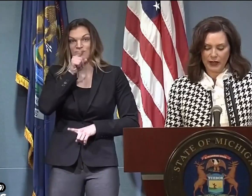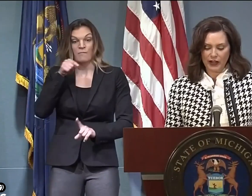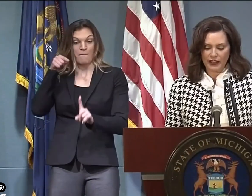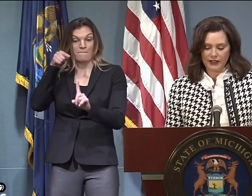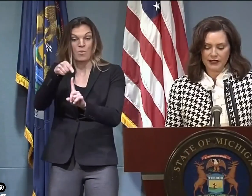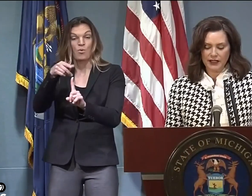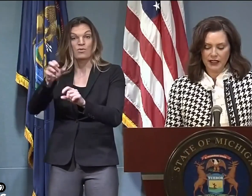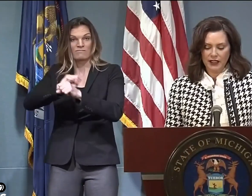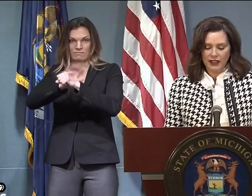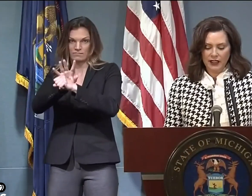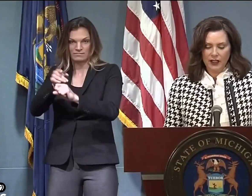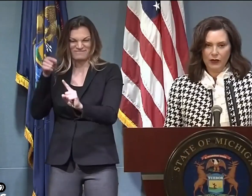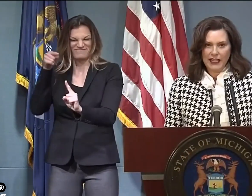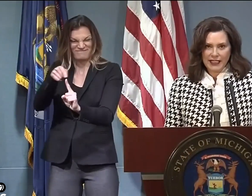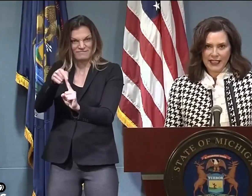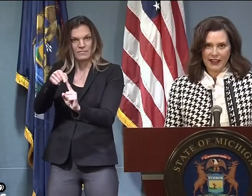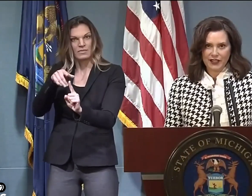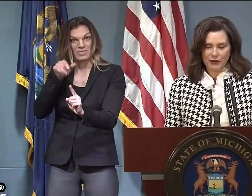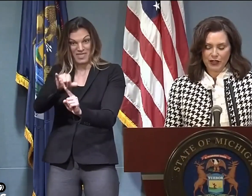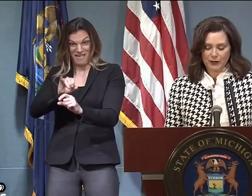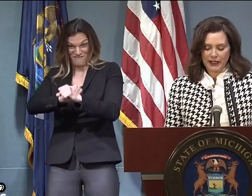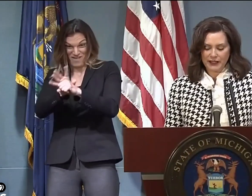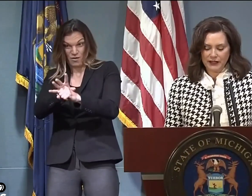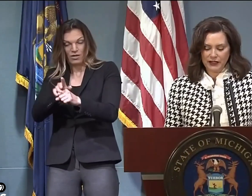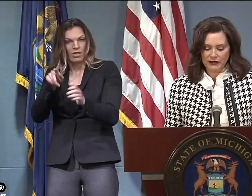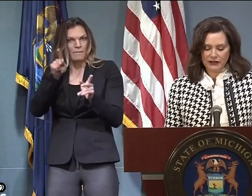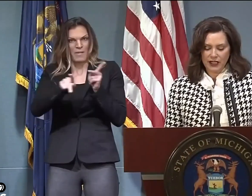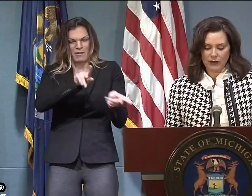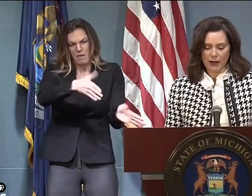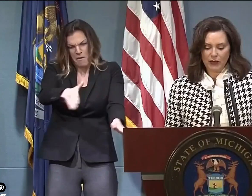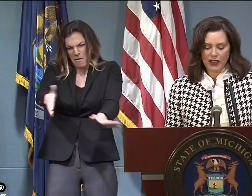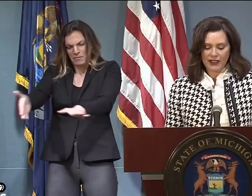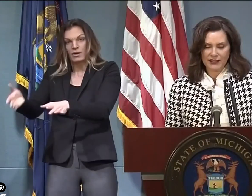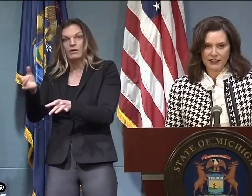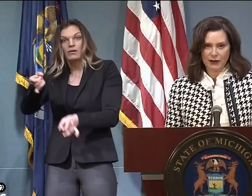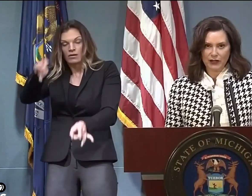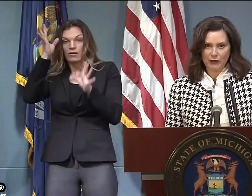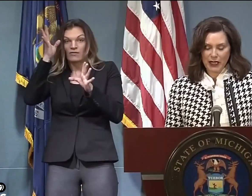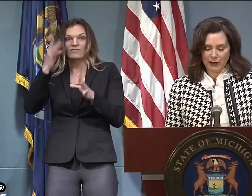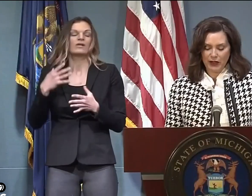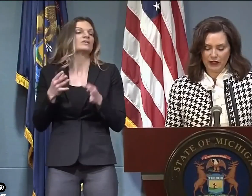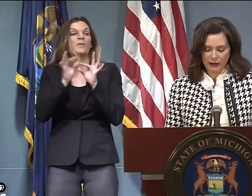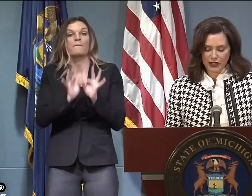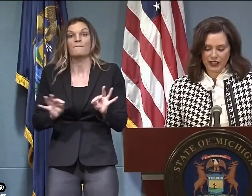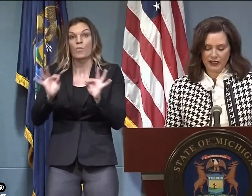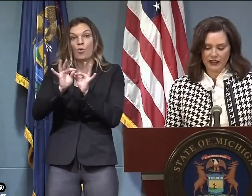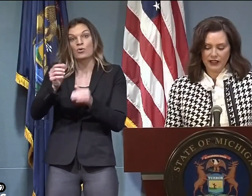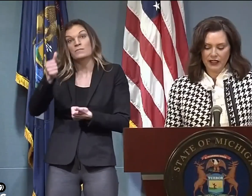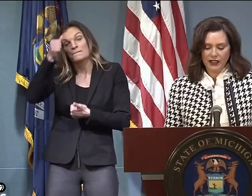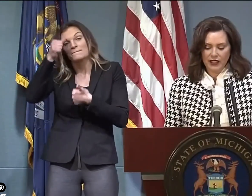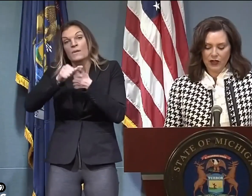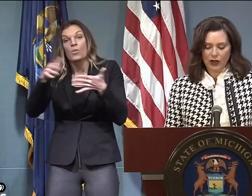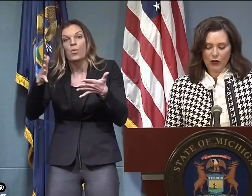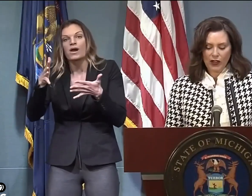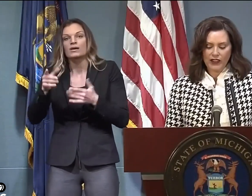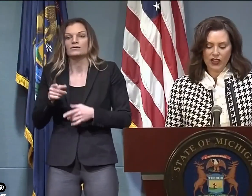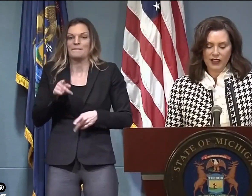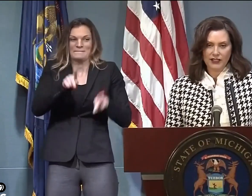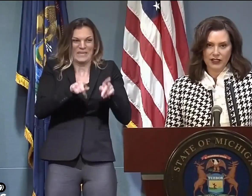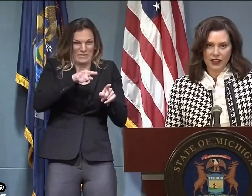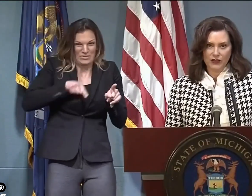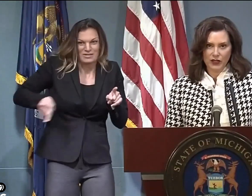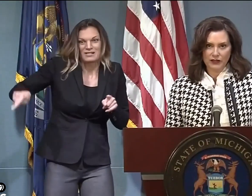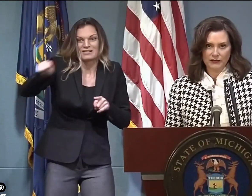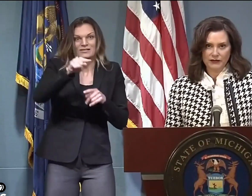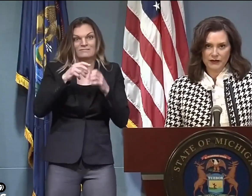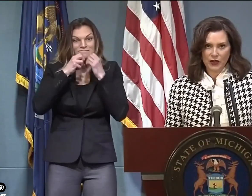virus that is confronting all Americans. We need to have some perspective and remember that this is about the people of